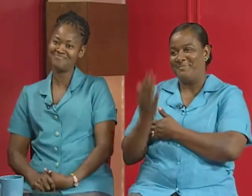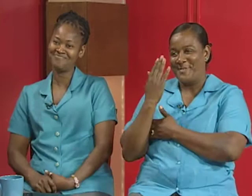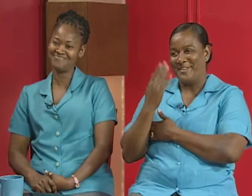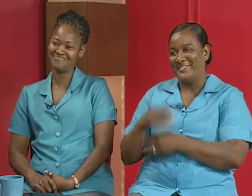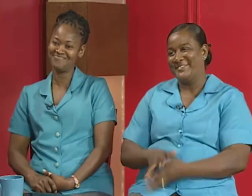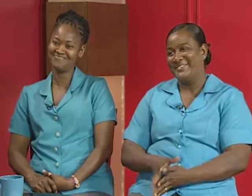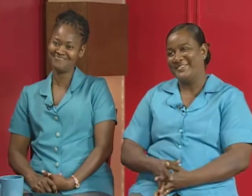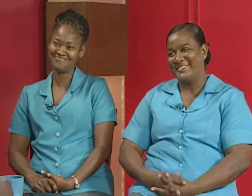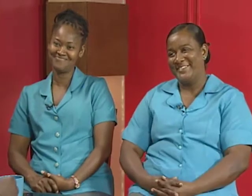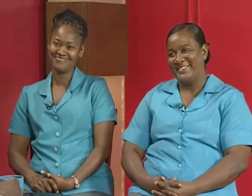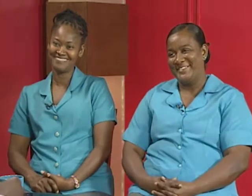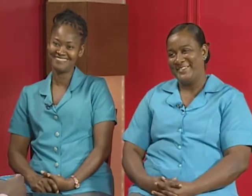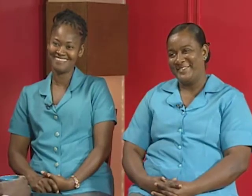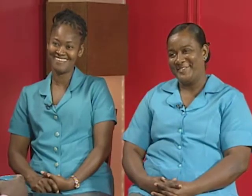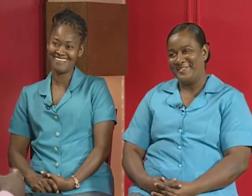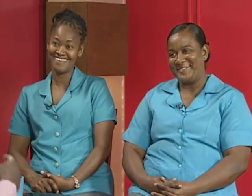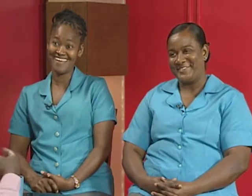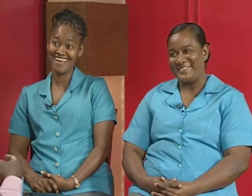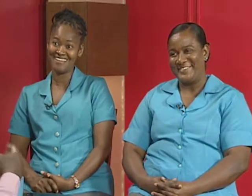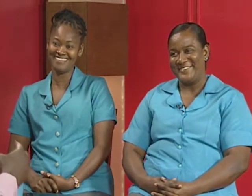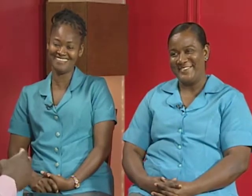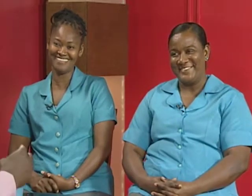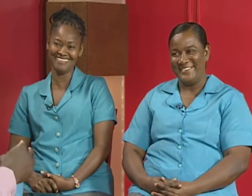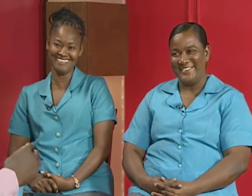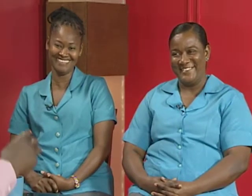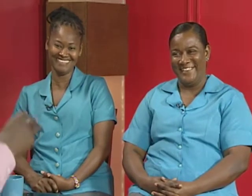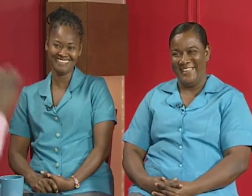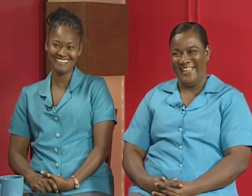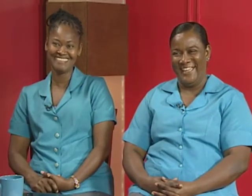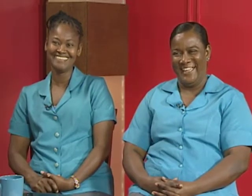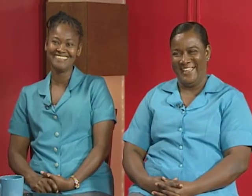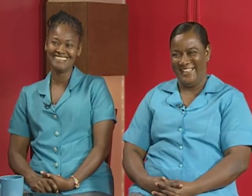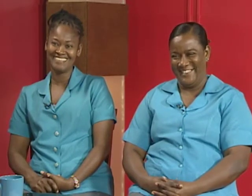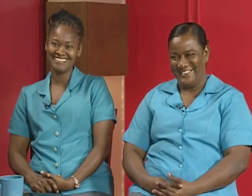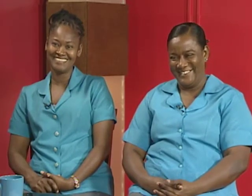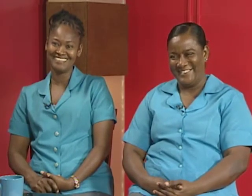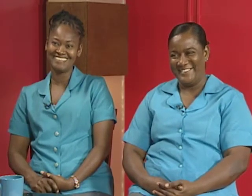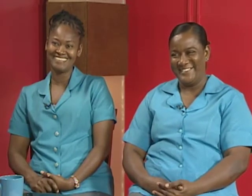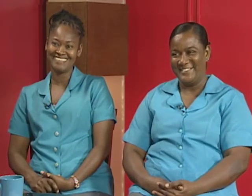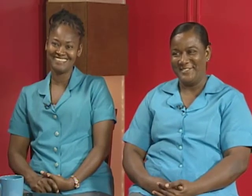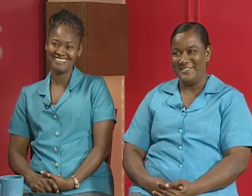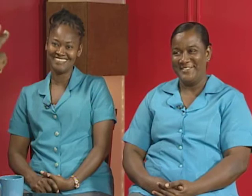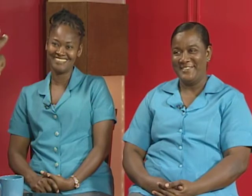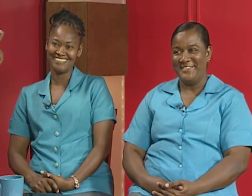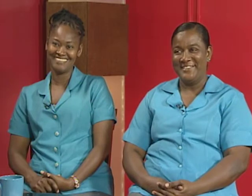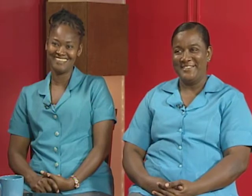all right i i oh i i forgot that oh welcome welcome is welcome is all right we're there we're there